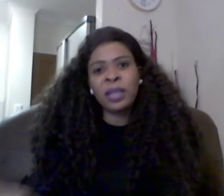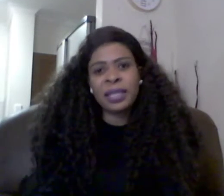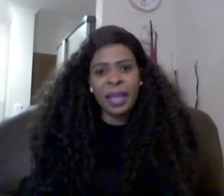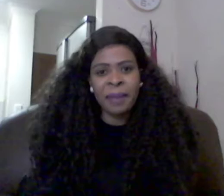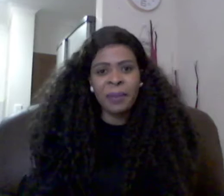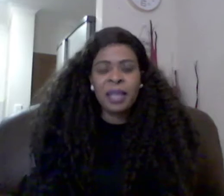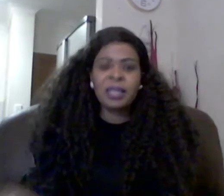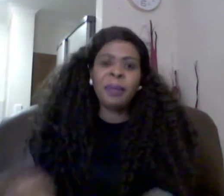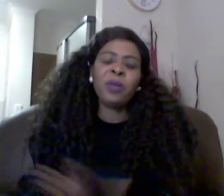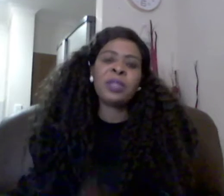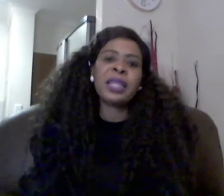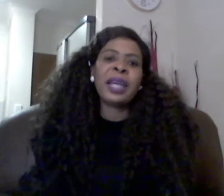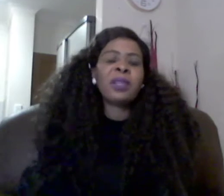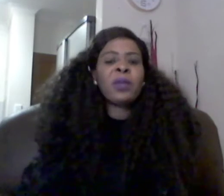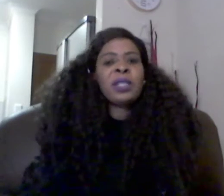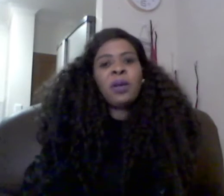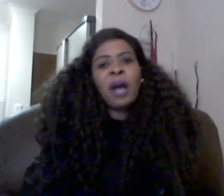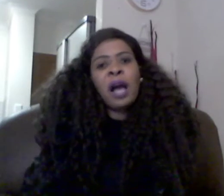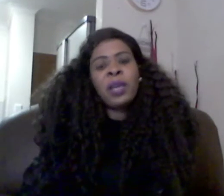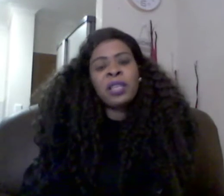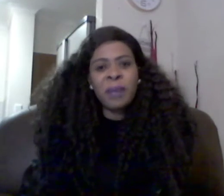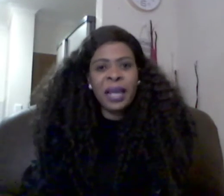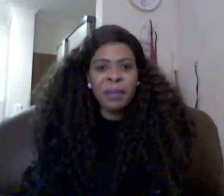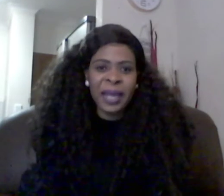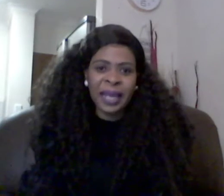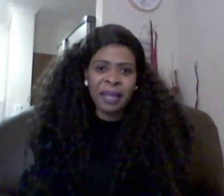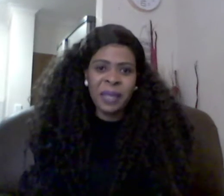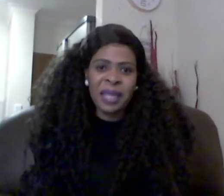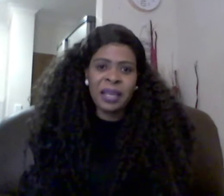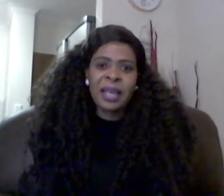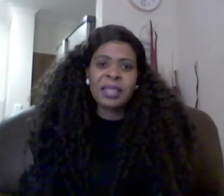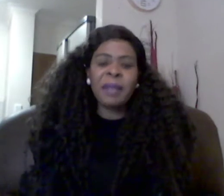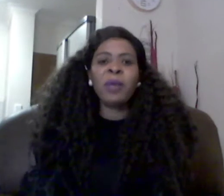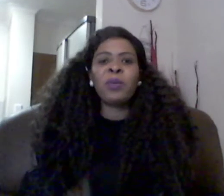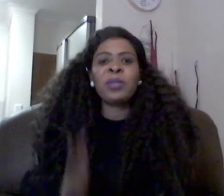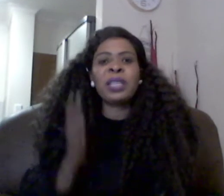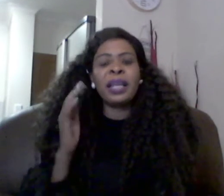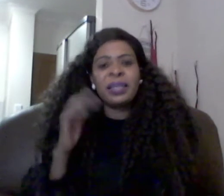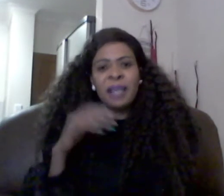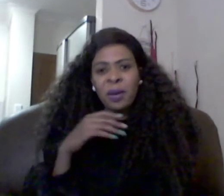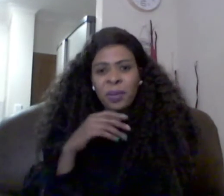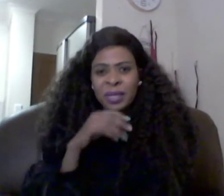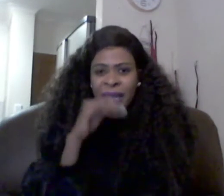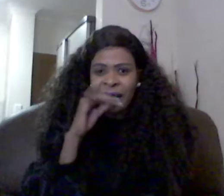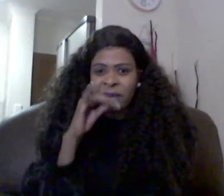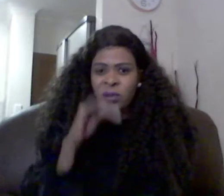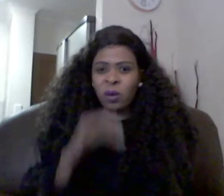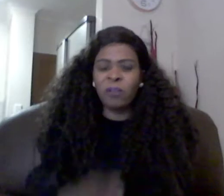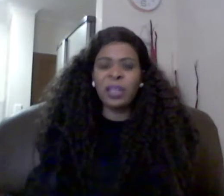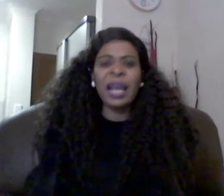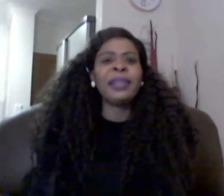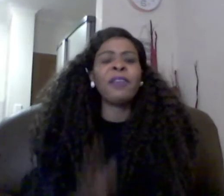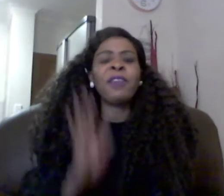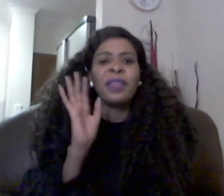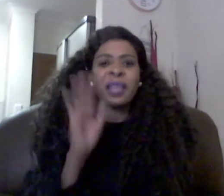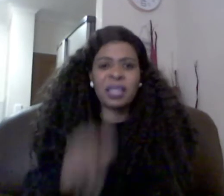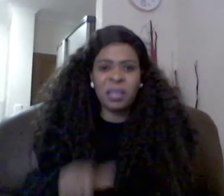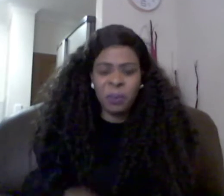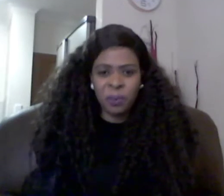the same somebody will say it was the how he smiled back at me somebody would say is how he was carrying his coffee there are different things that people